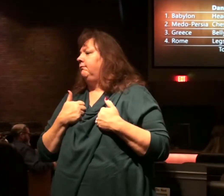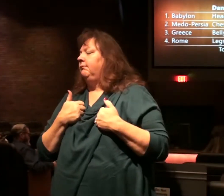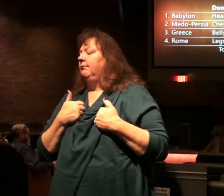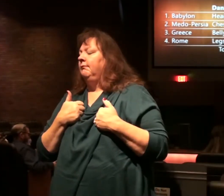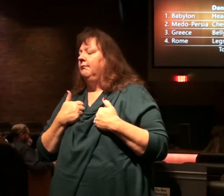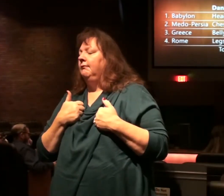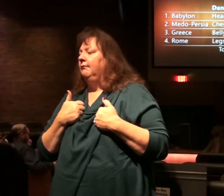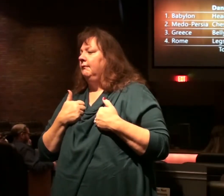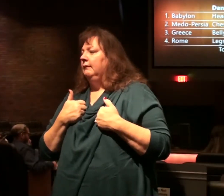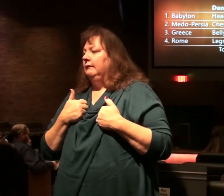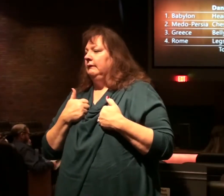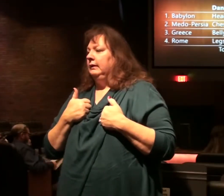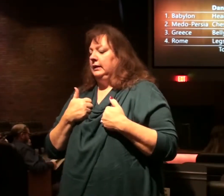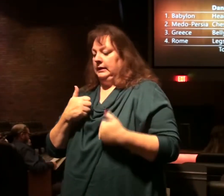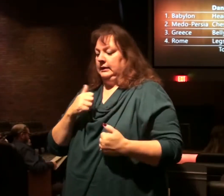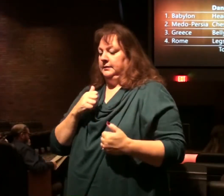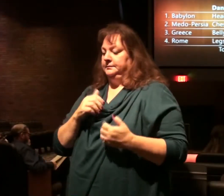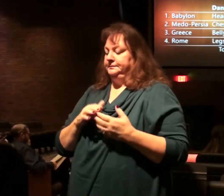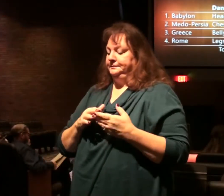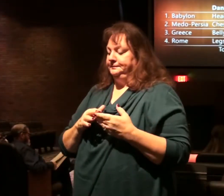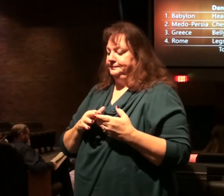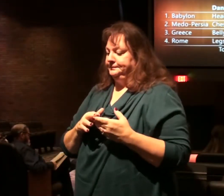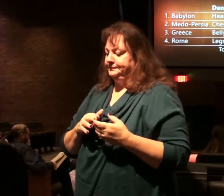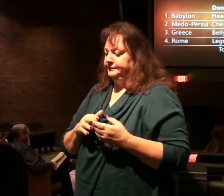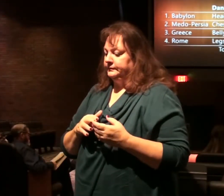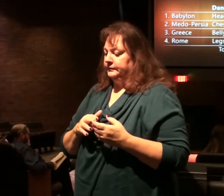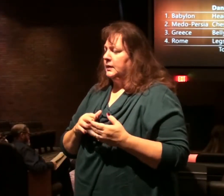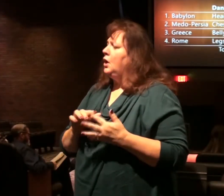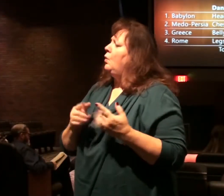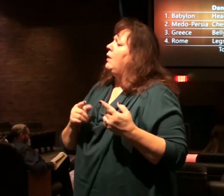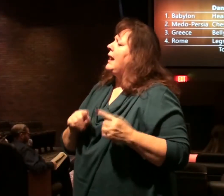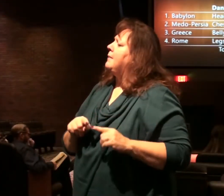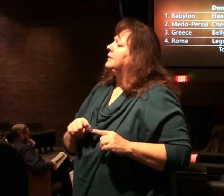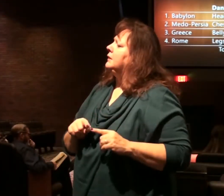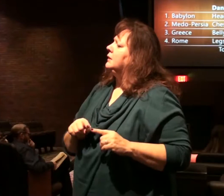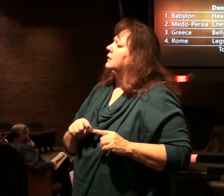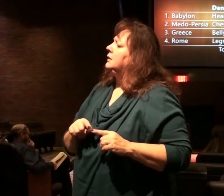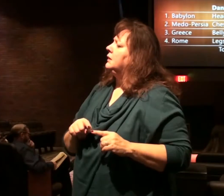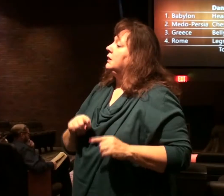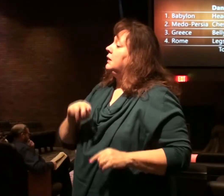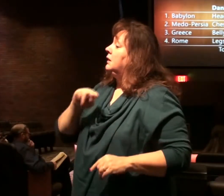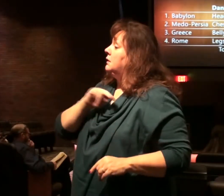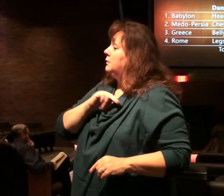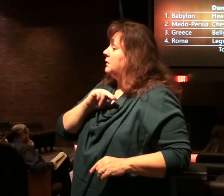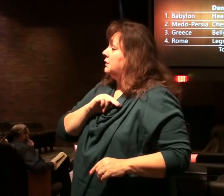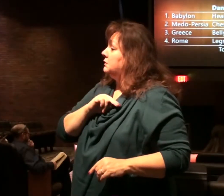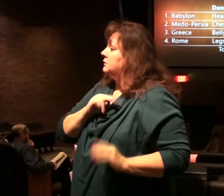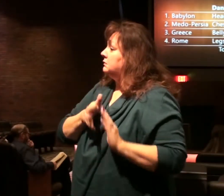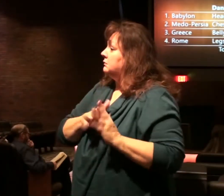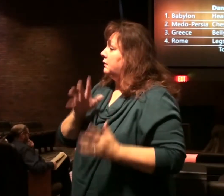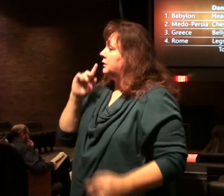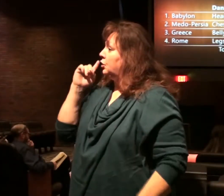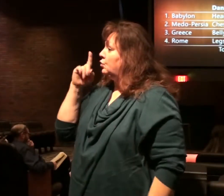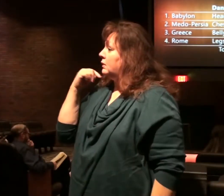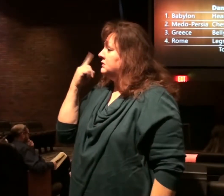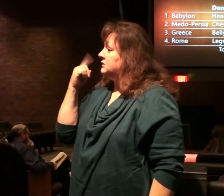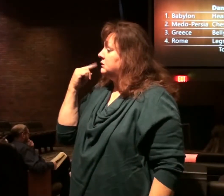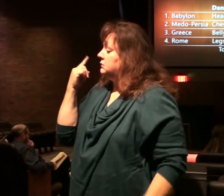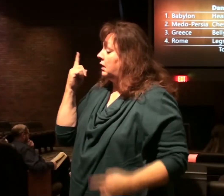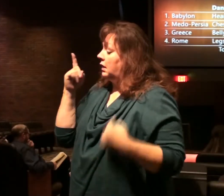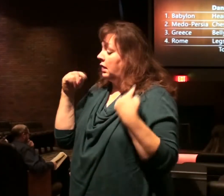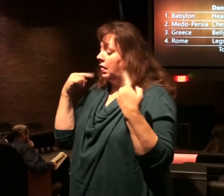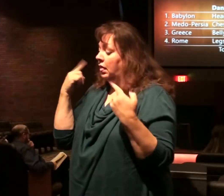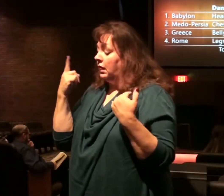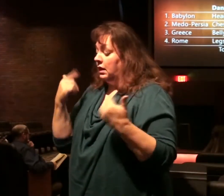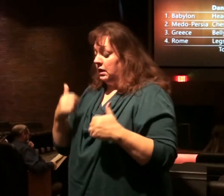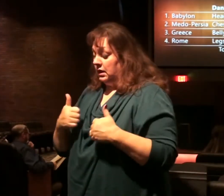other kings, but only Nebuchadnezzar stands out. What happened? He went crazy and lived